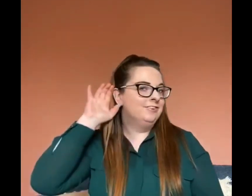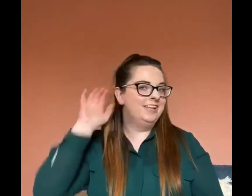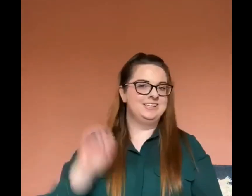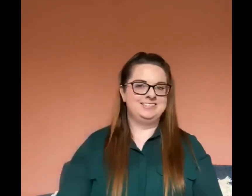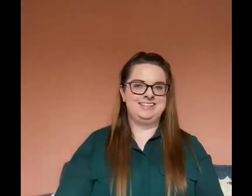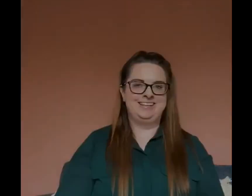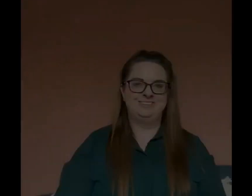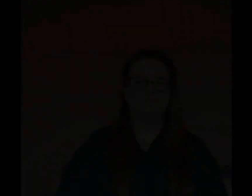listening. you. see the Bye.